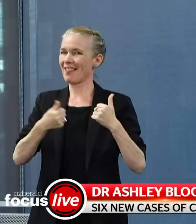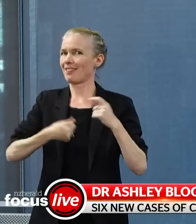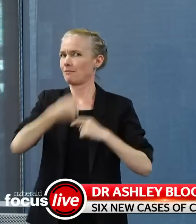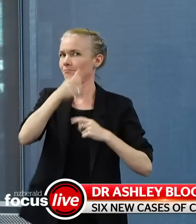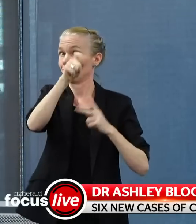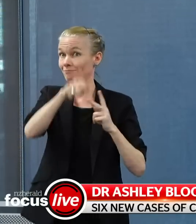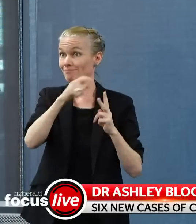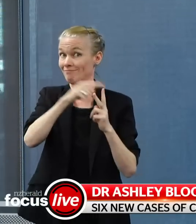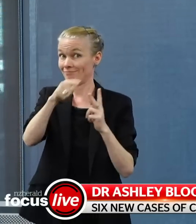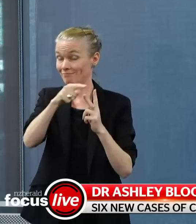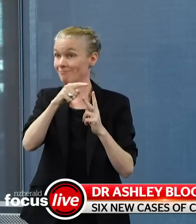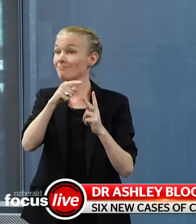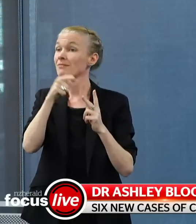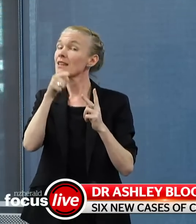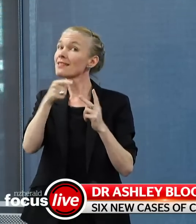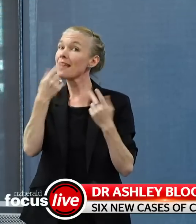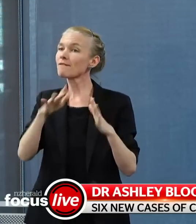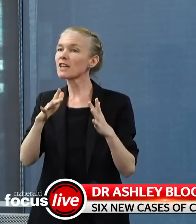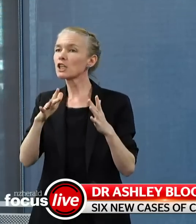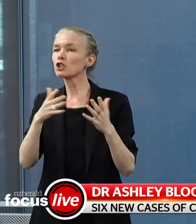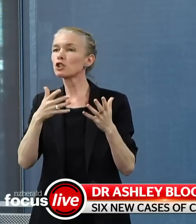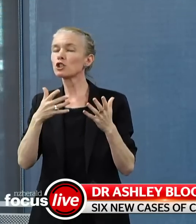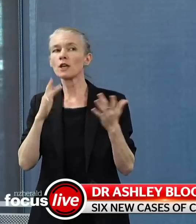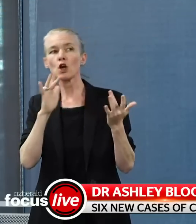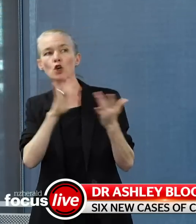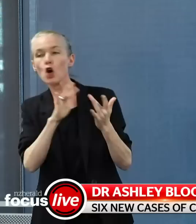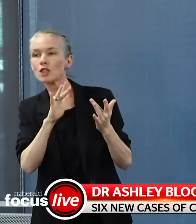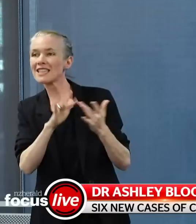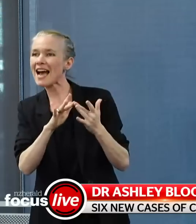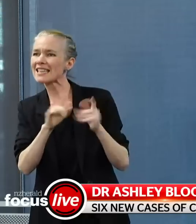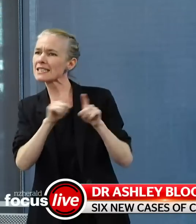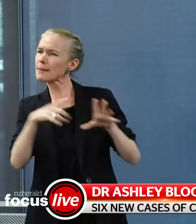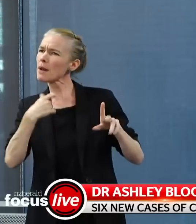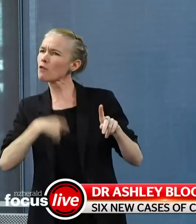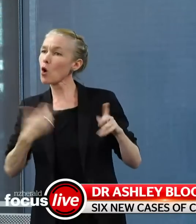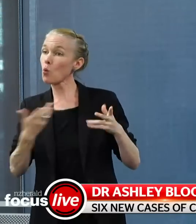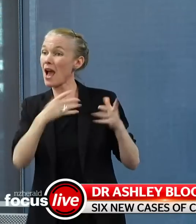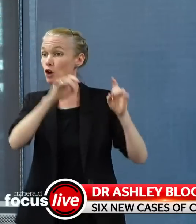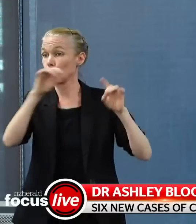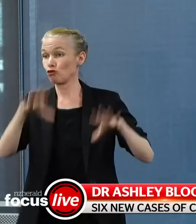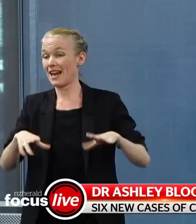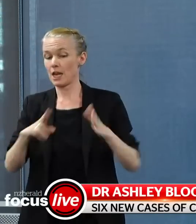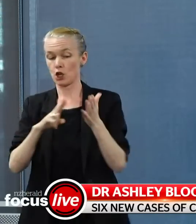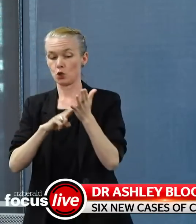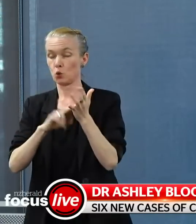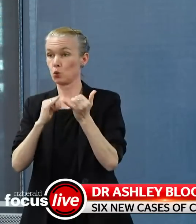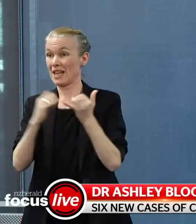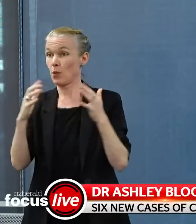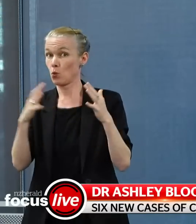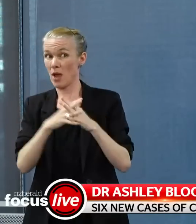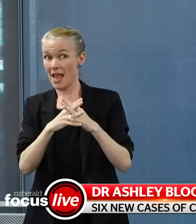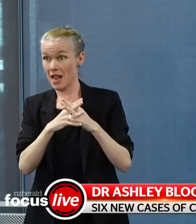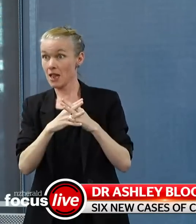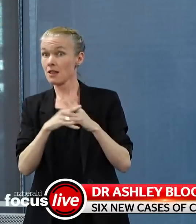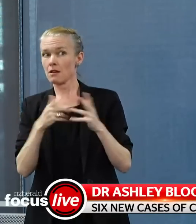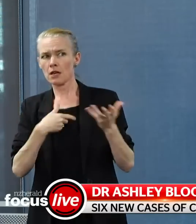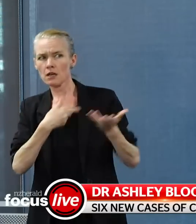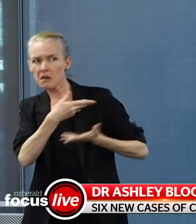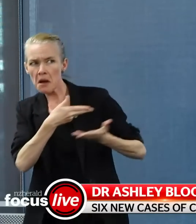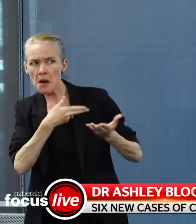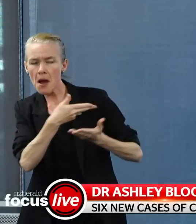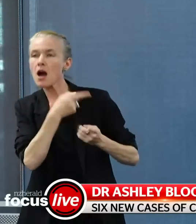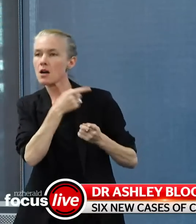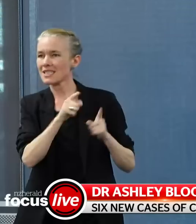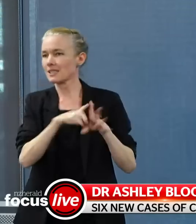in New South Wales, just in the last day or two. And this is what they're doing in Sydney, is sort of when there is